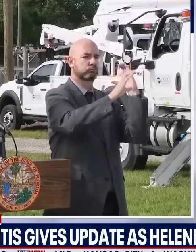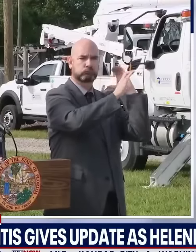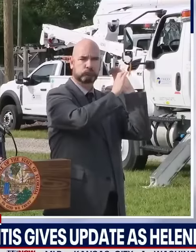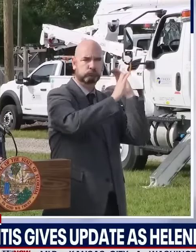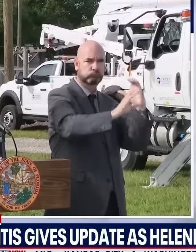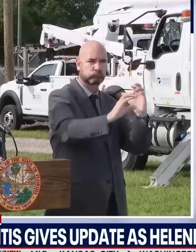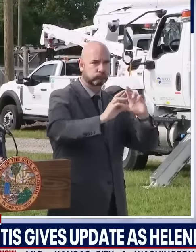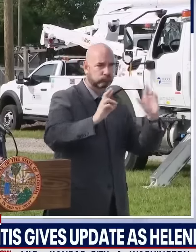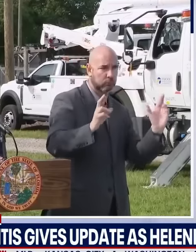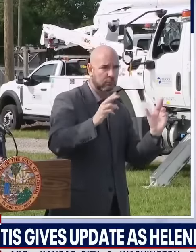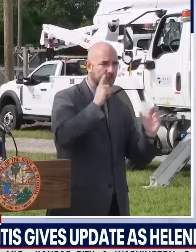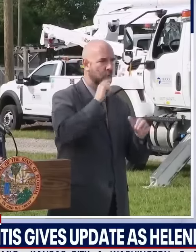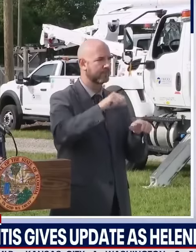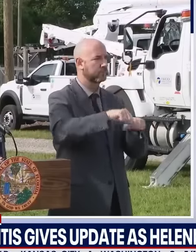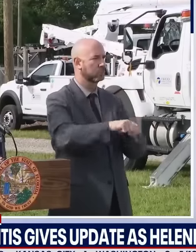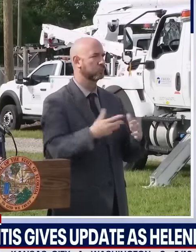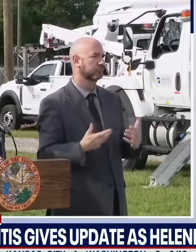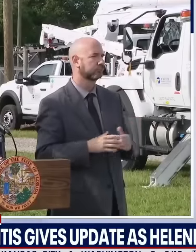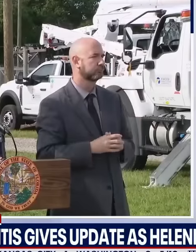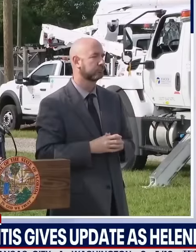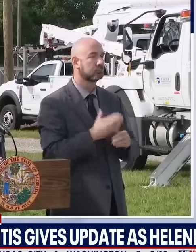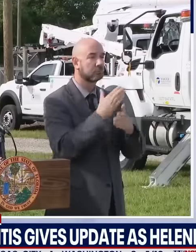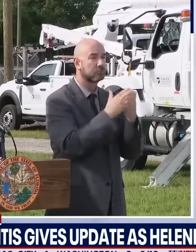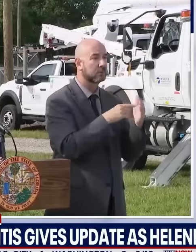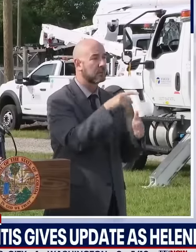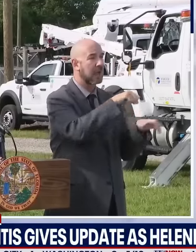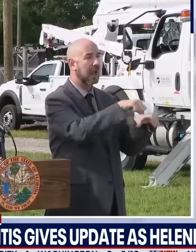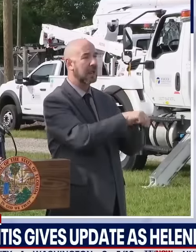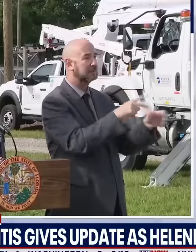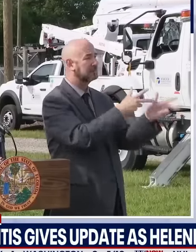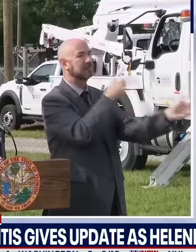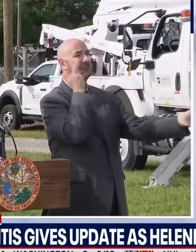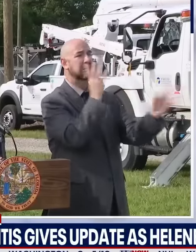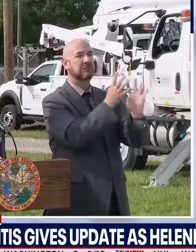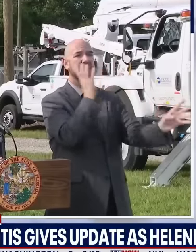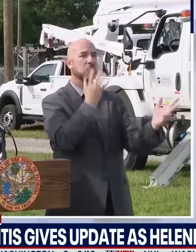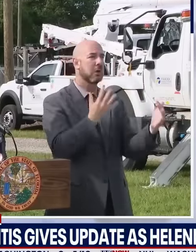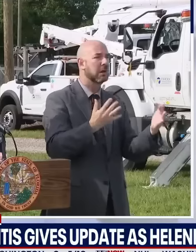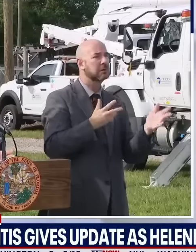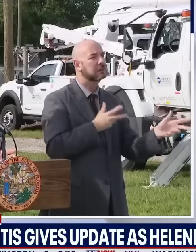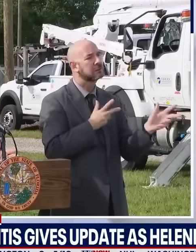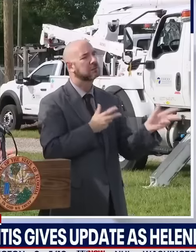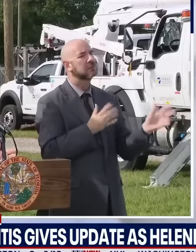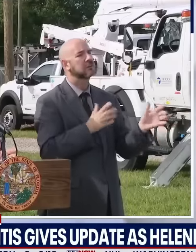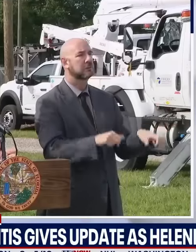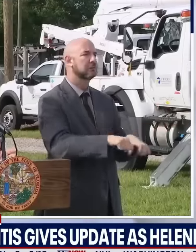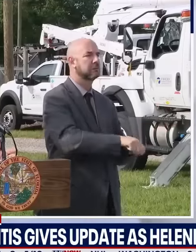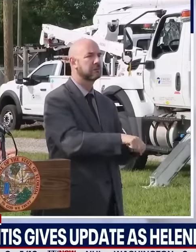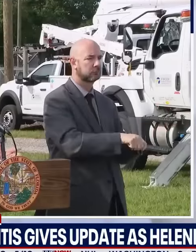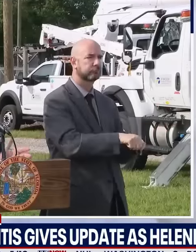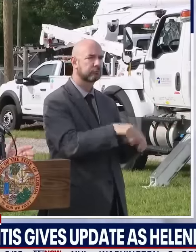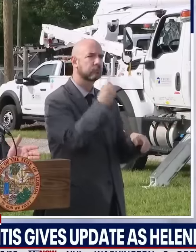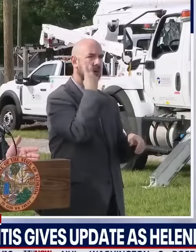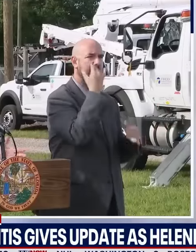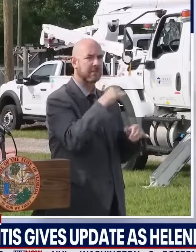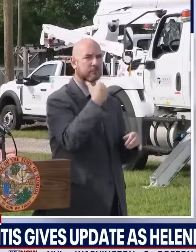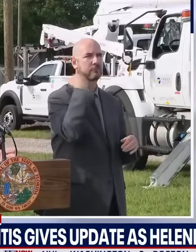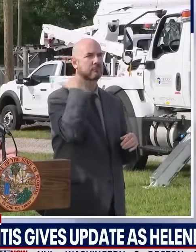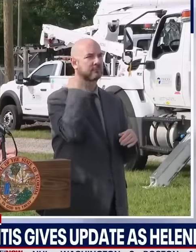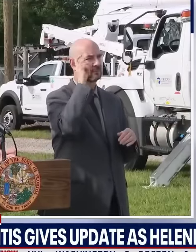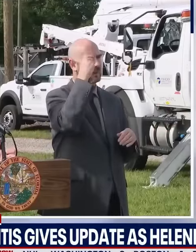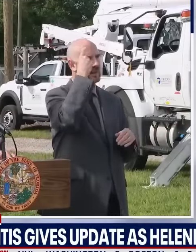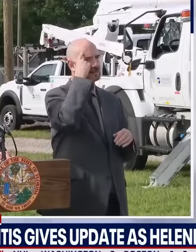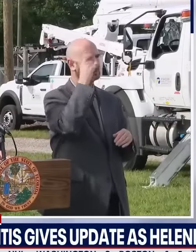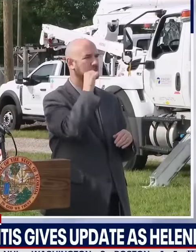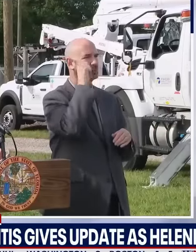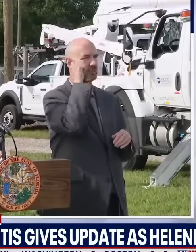in line for some of the gas. I know up in Tallahassee, we saw that yesterday. I don't think any of the stations ran out that we know, but we've been